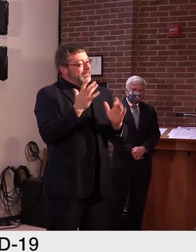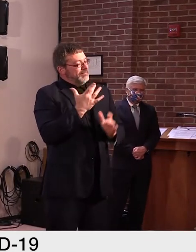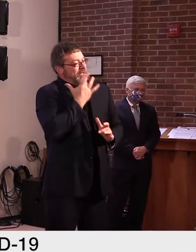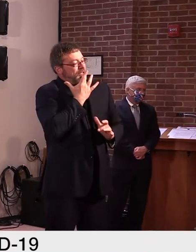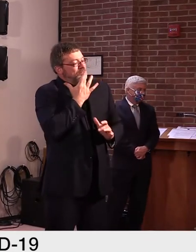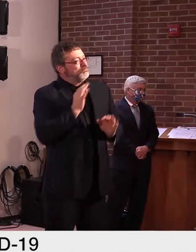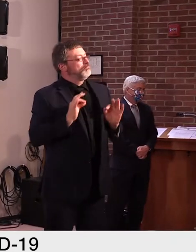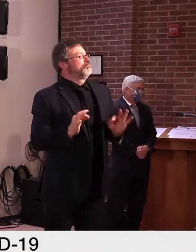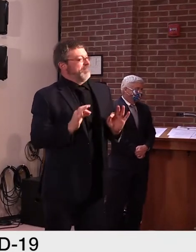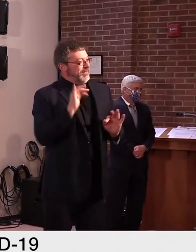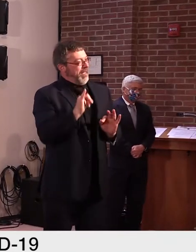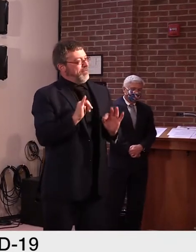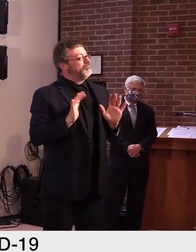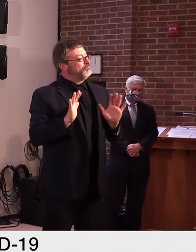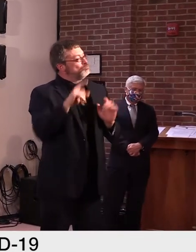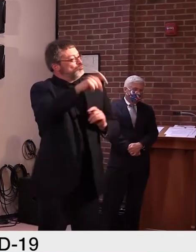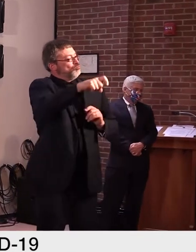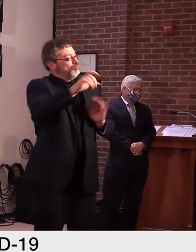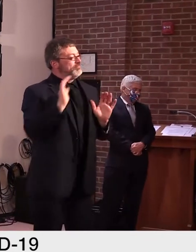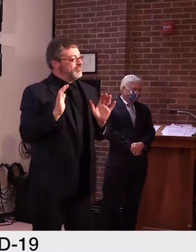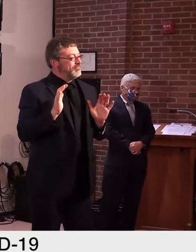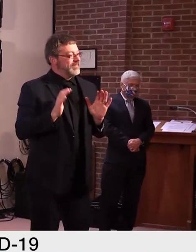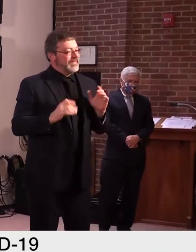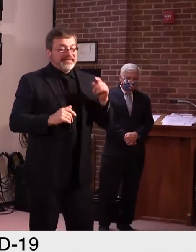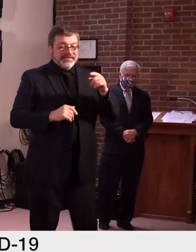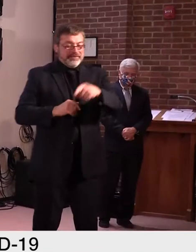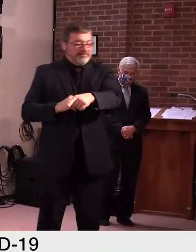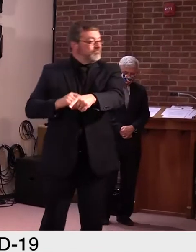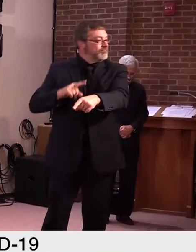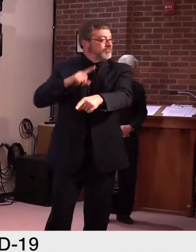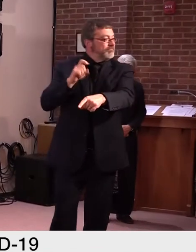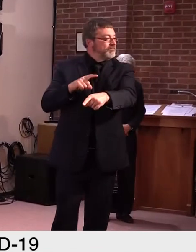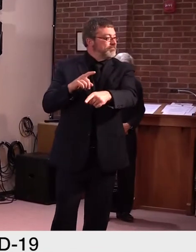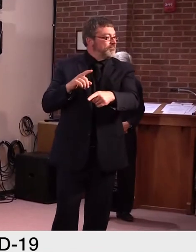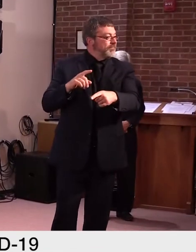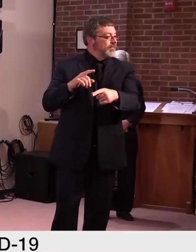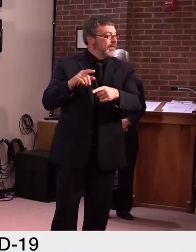All right, we'll move to the phone starting with Mike Donahue, the Islander.